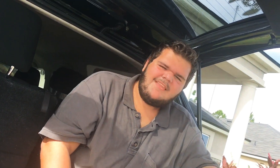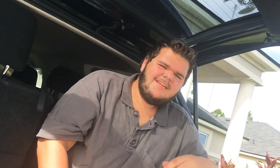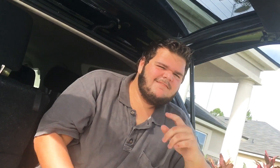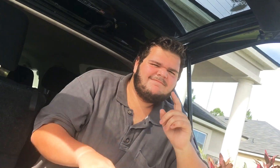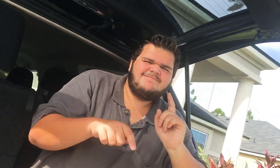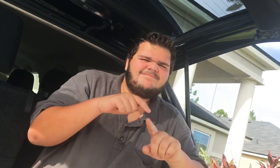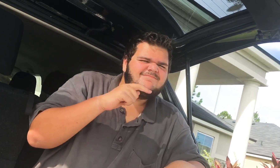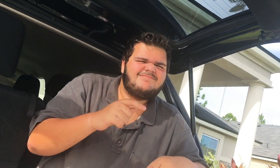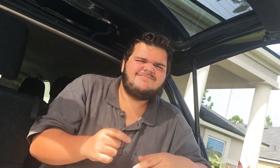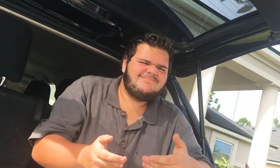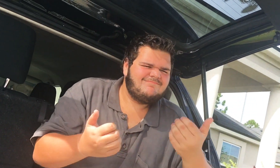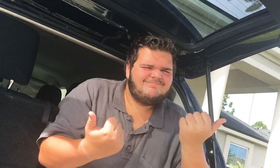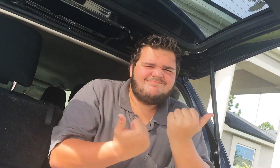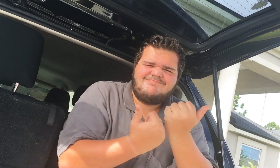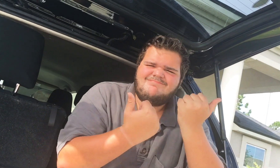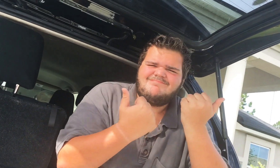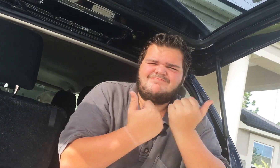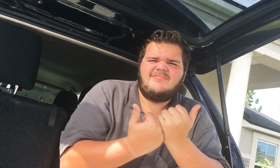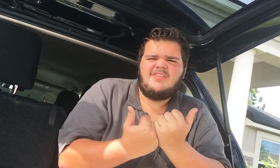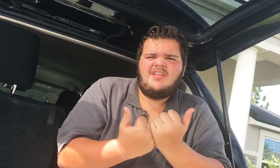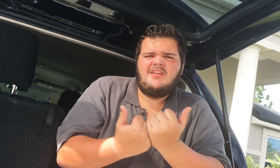I couldn't be there